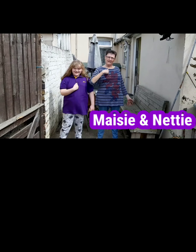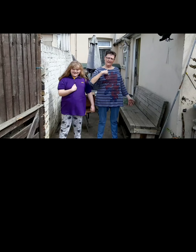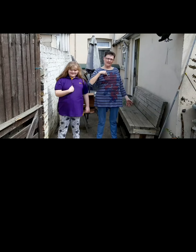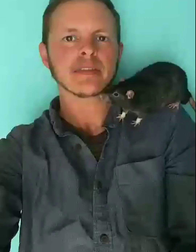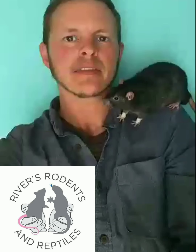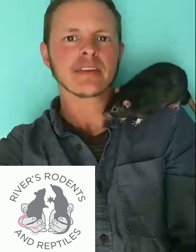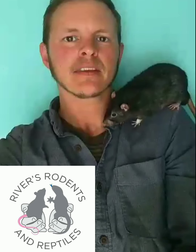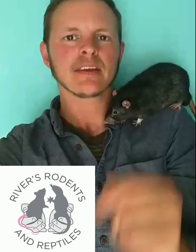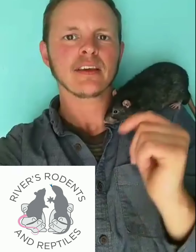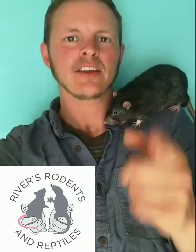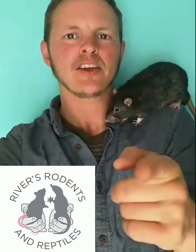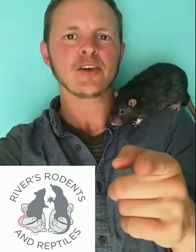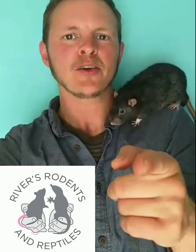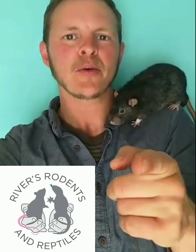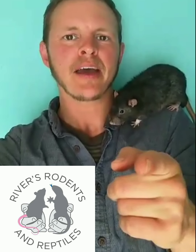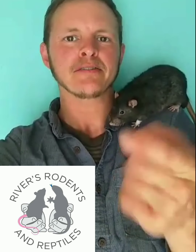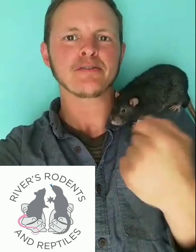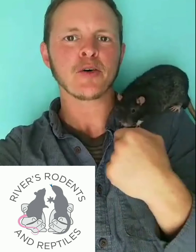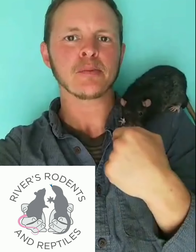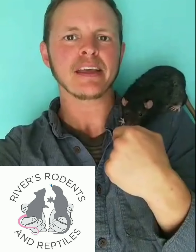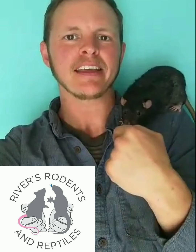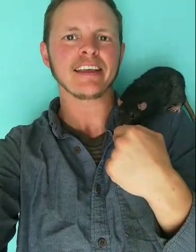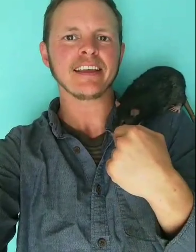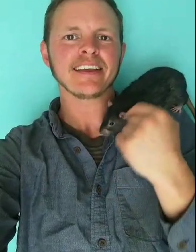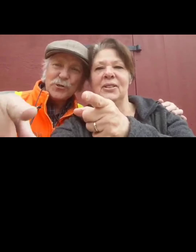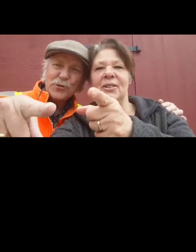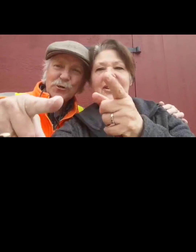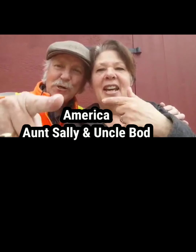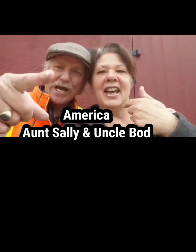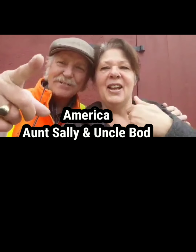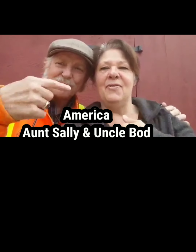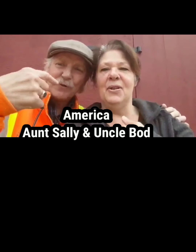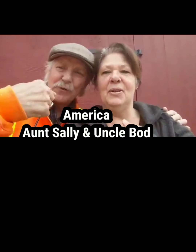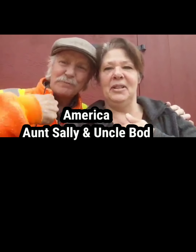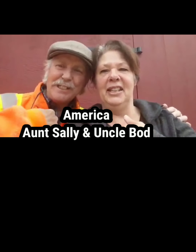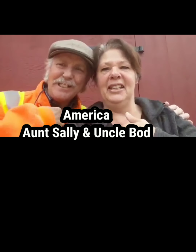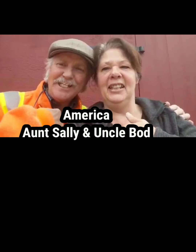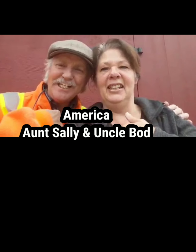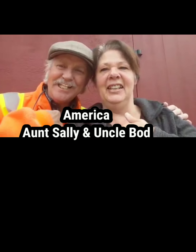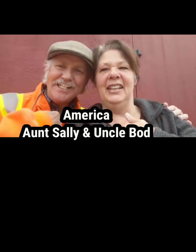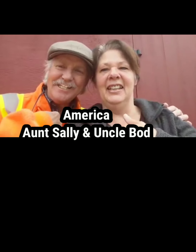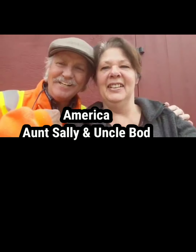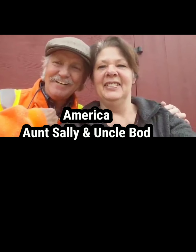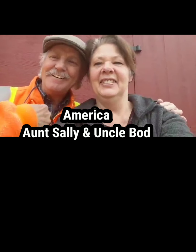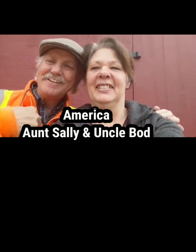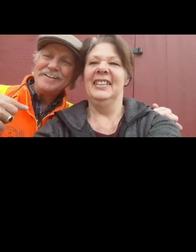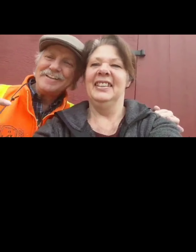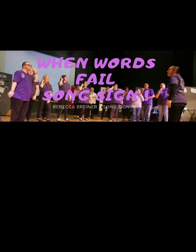me Tell the world we live in, are waiting for our children.